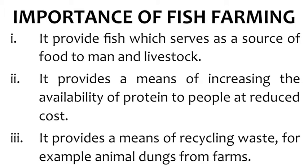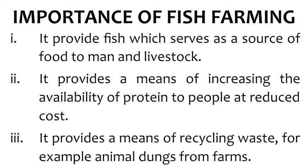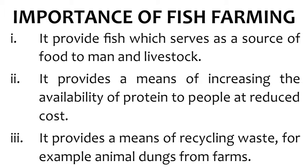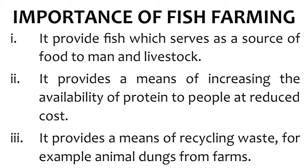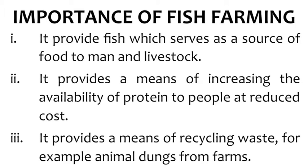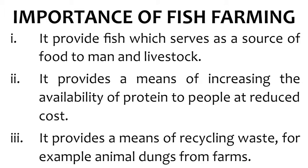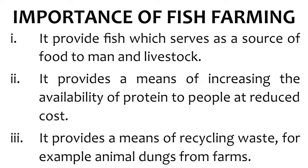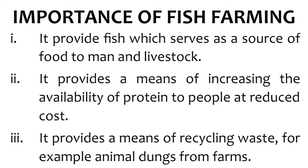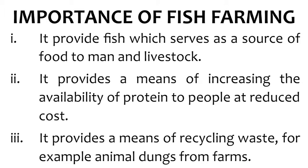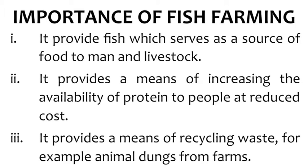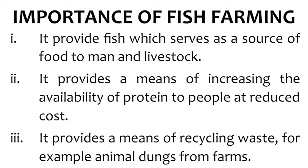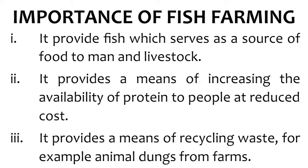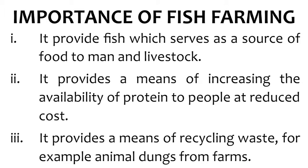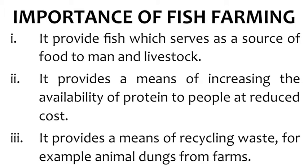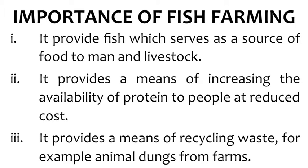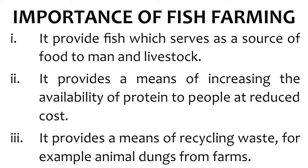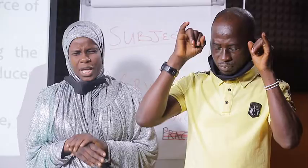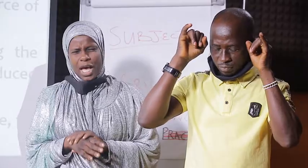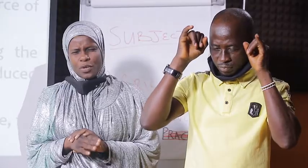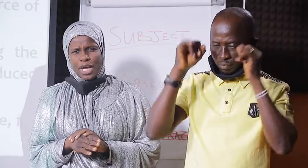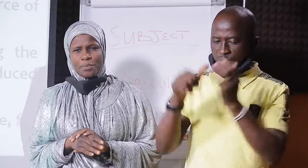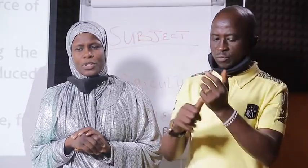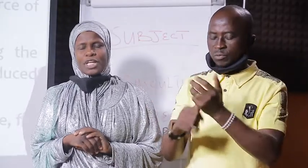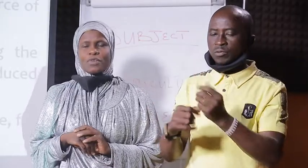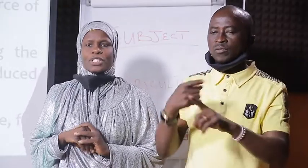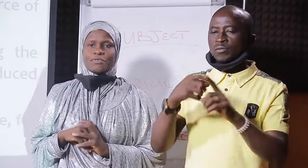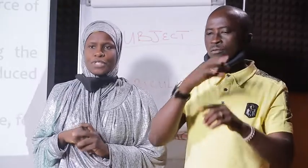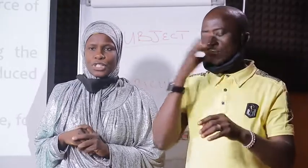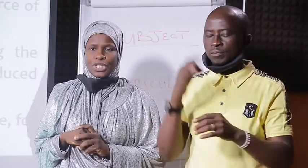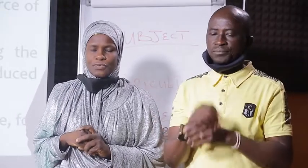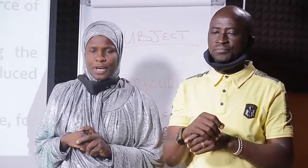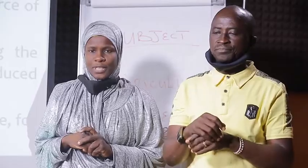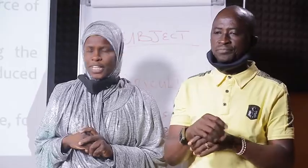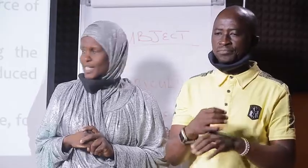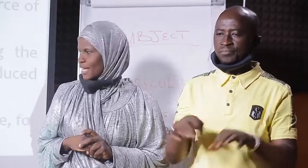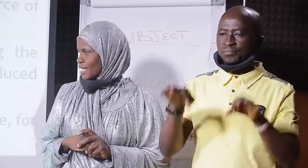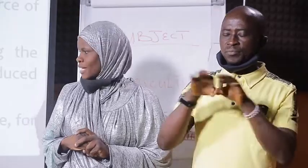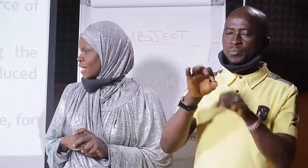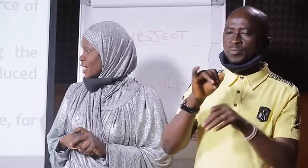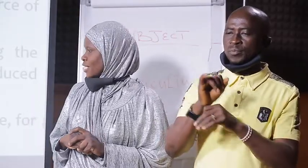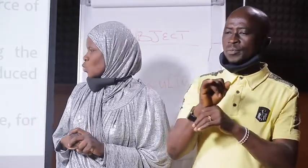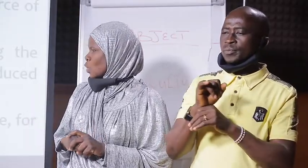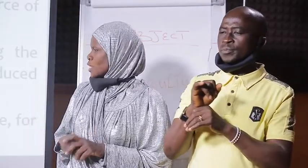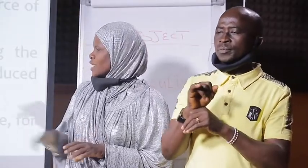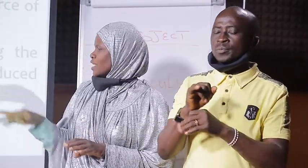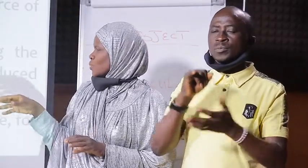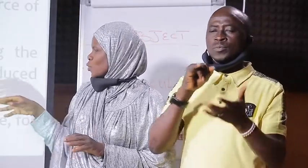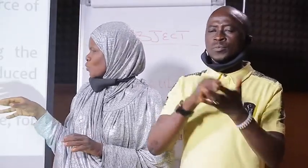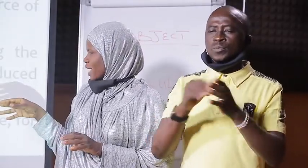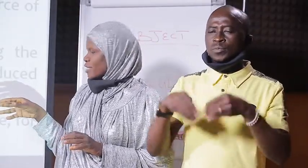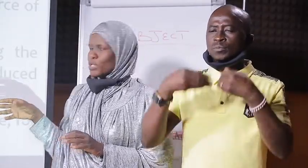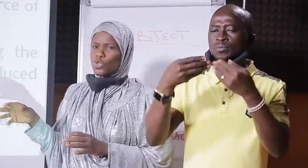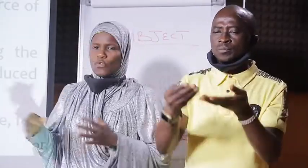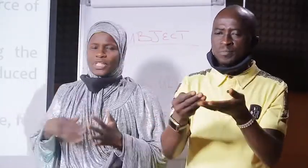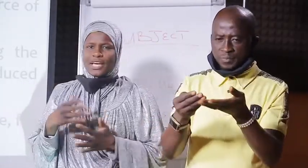example animal donk from the farm another important of this fish farming is that it what it